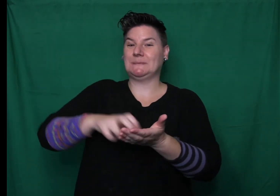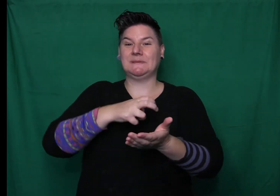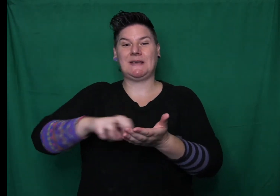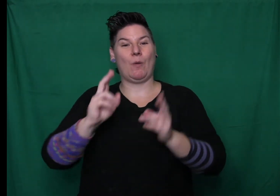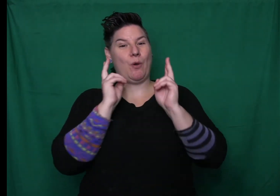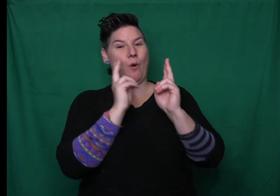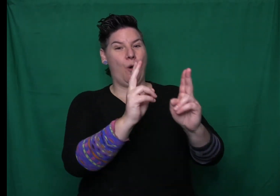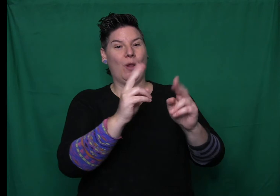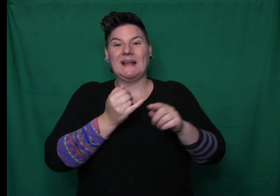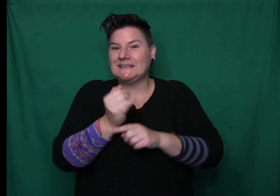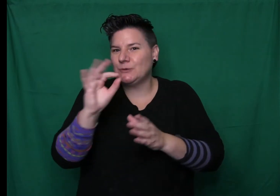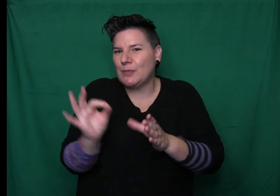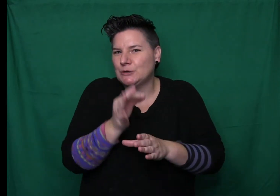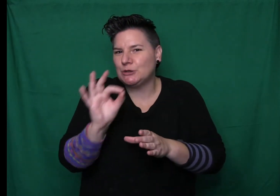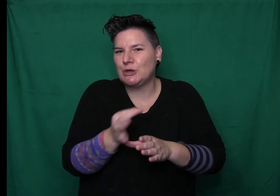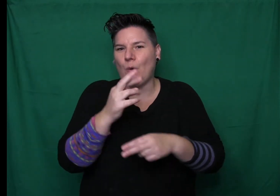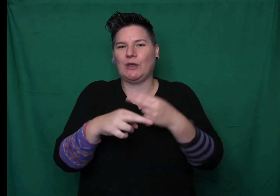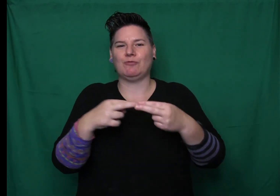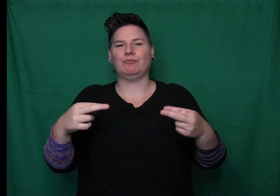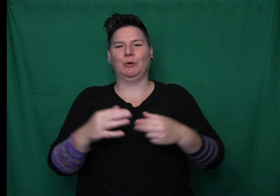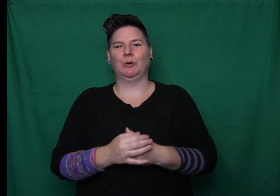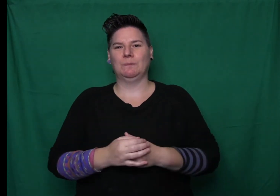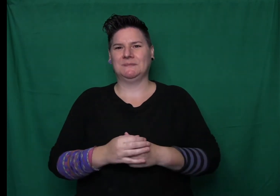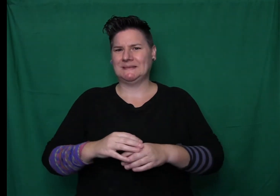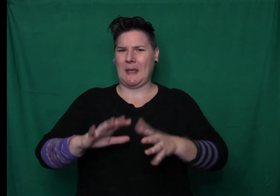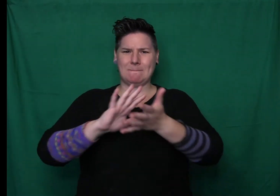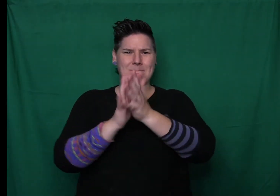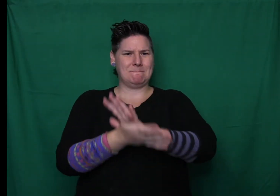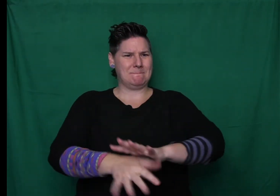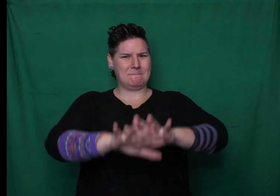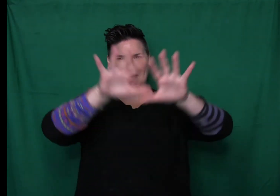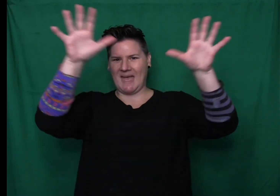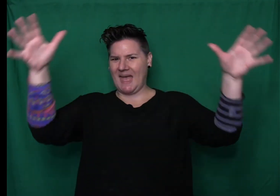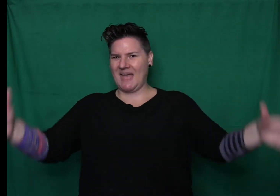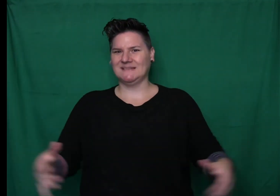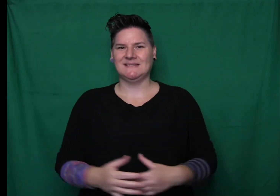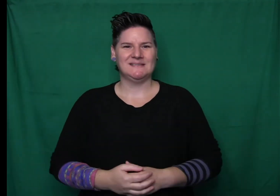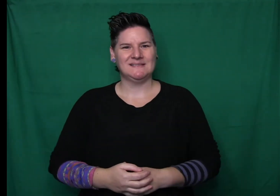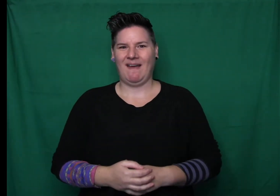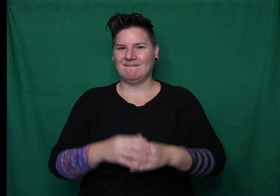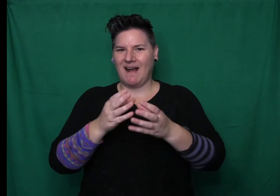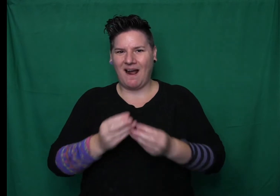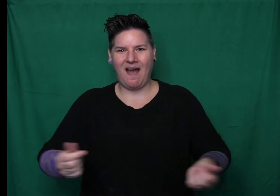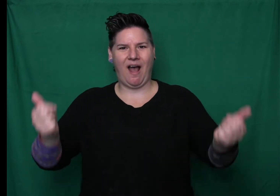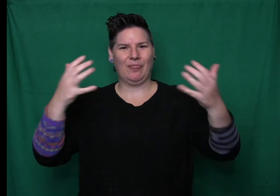clothes and cloths needed to be mended and patterns and buttons and spools of thread and pins and needles everywhere.